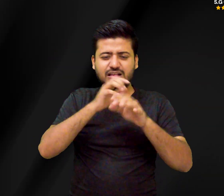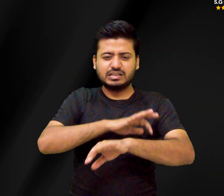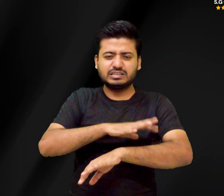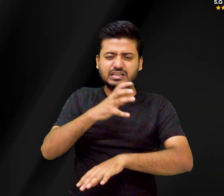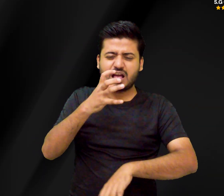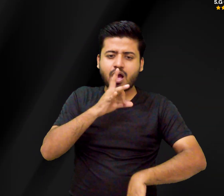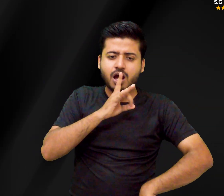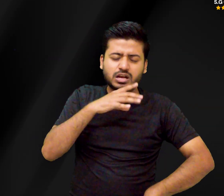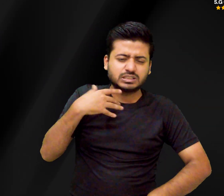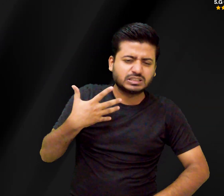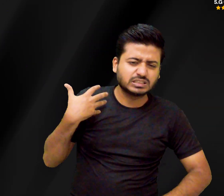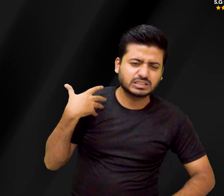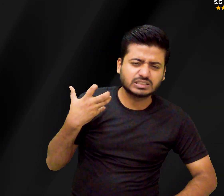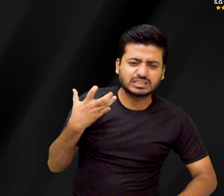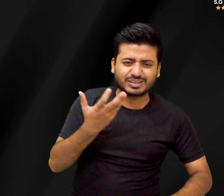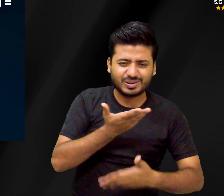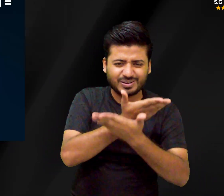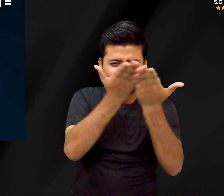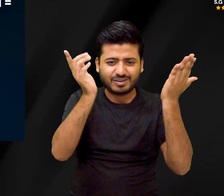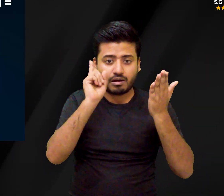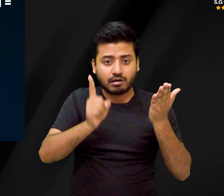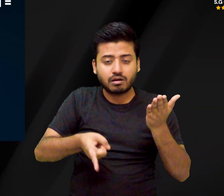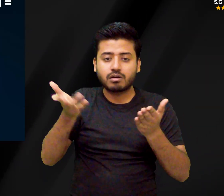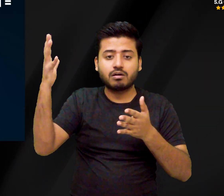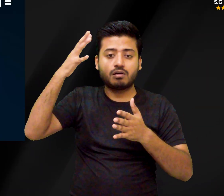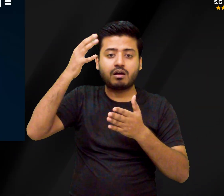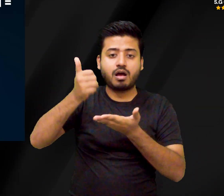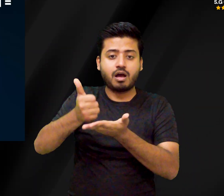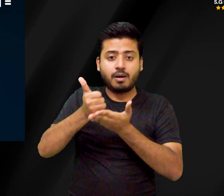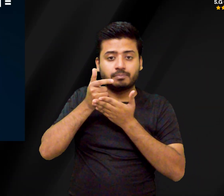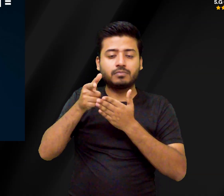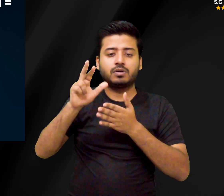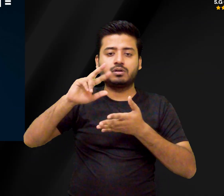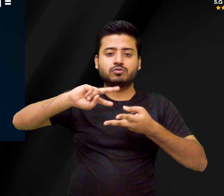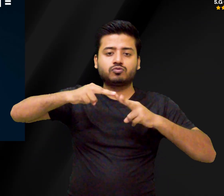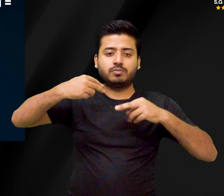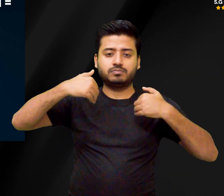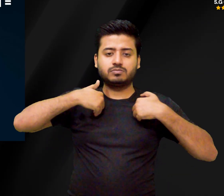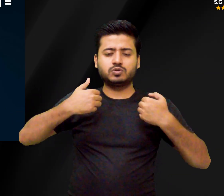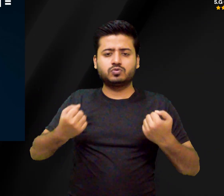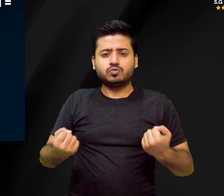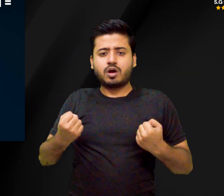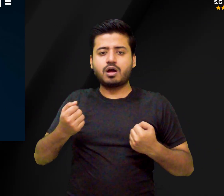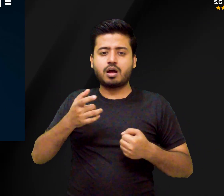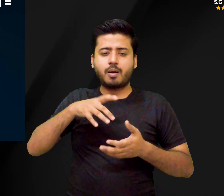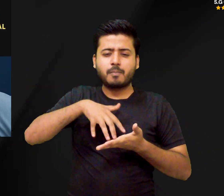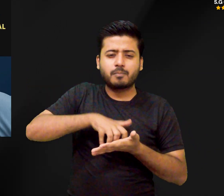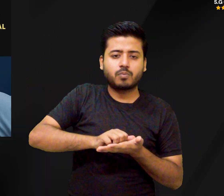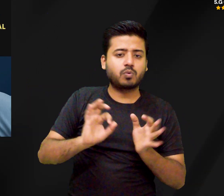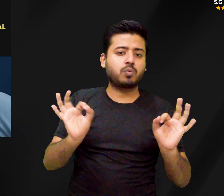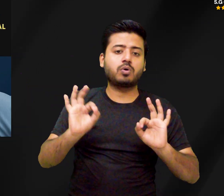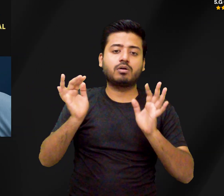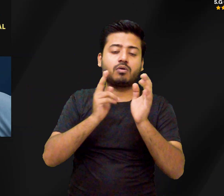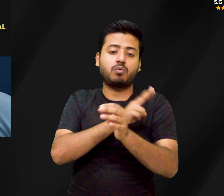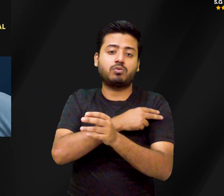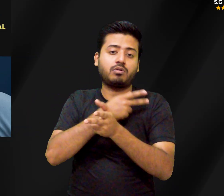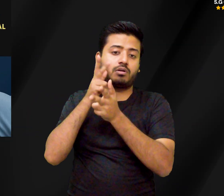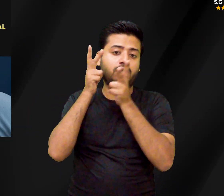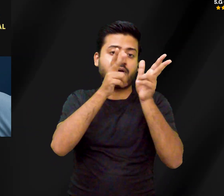it is recommended to see a doctor to determine the underlying cause. Here are ways to reduce your discomfort while still getting enough